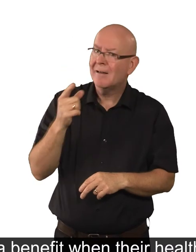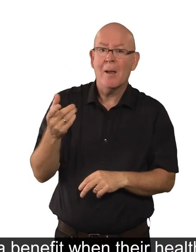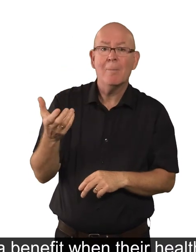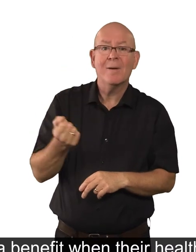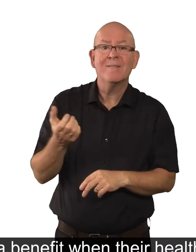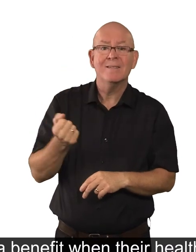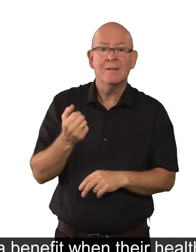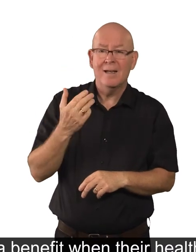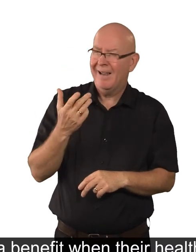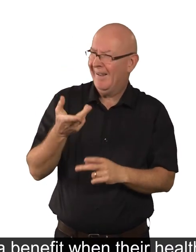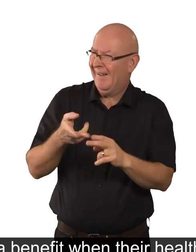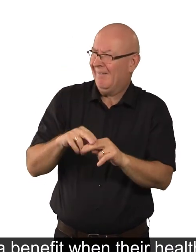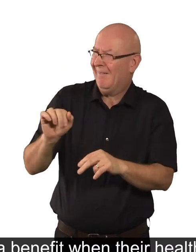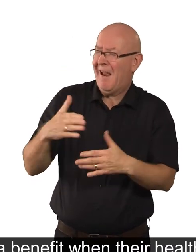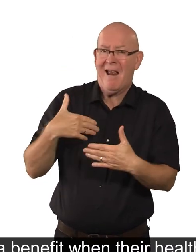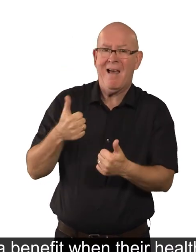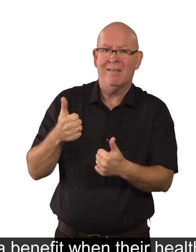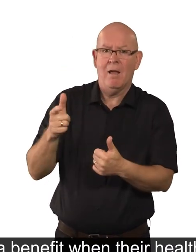affects their ability to work is fair.